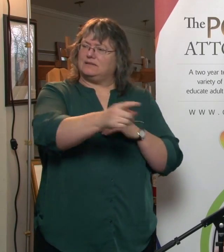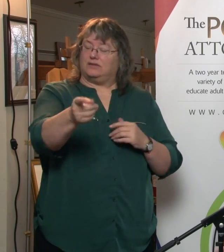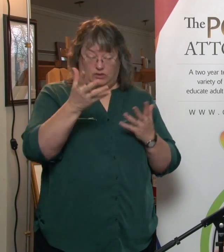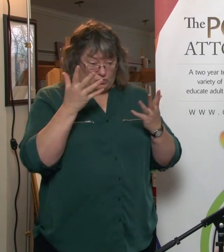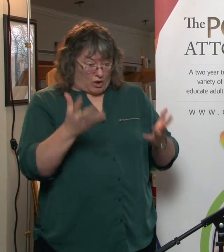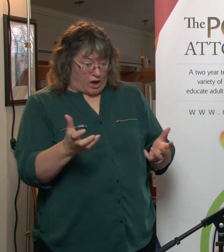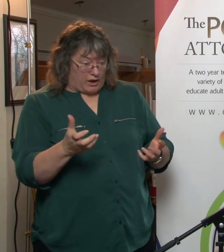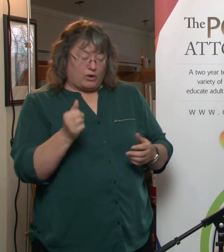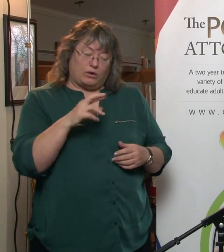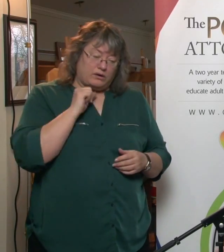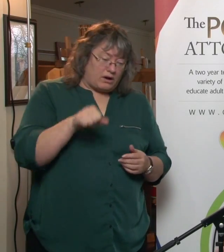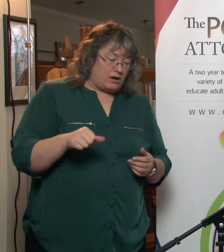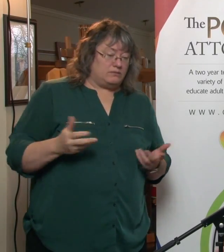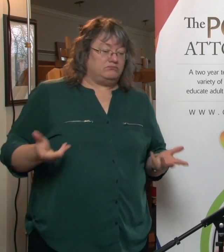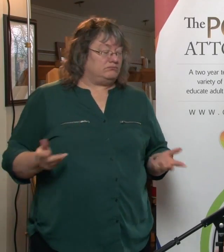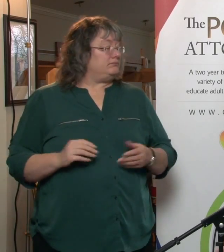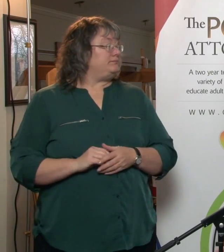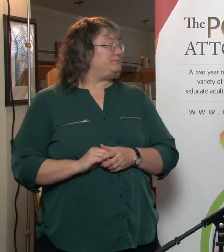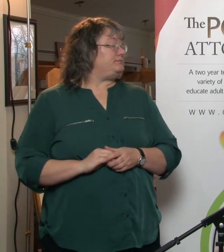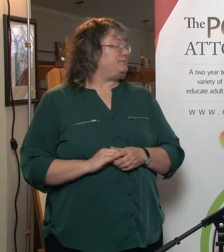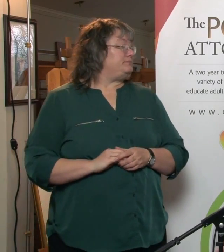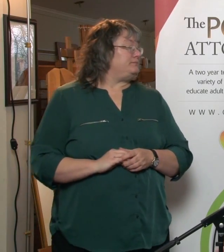they'd like to do it, if they're comfortable doing it.